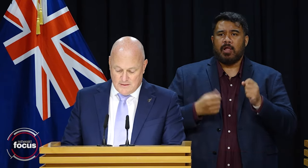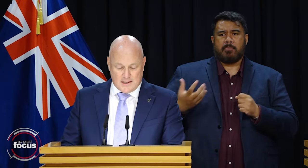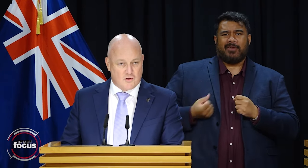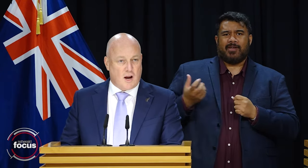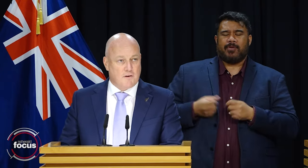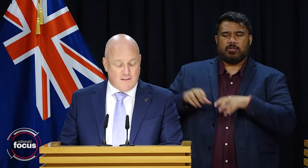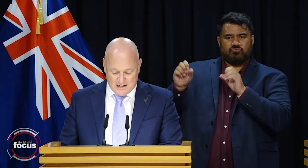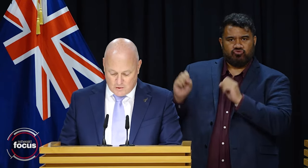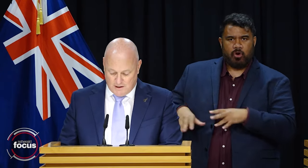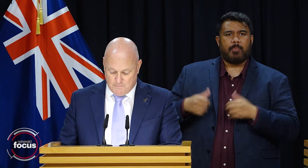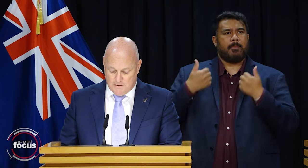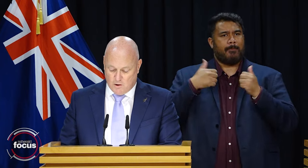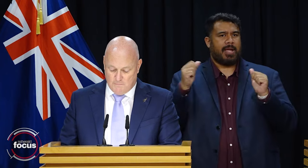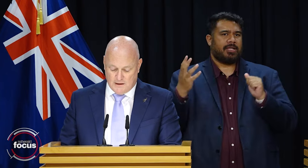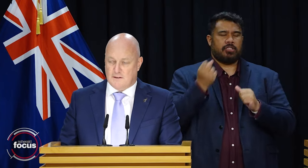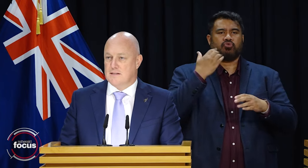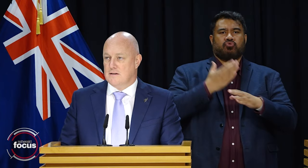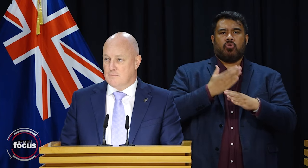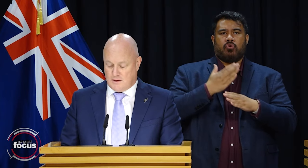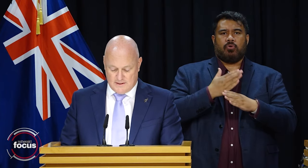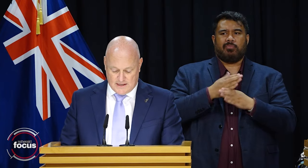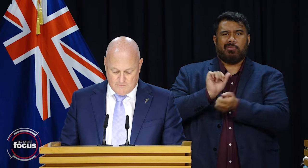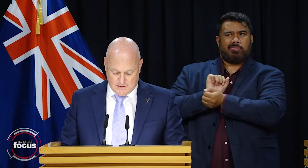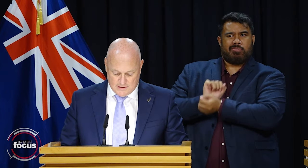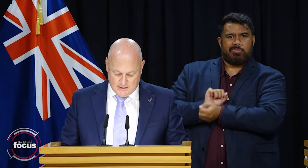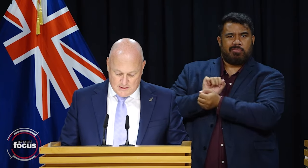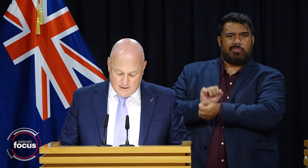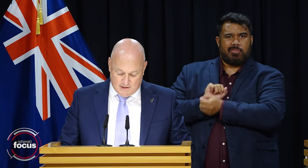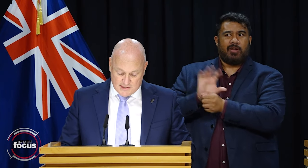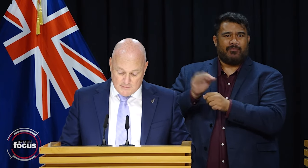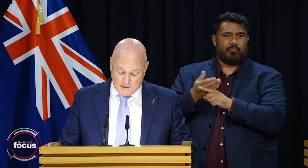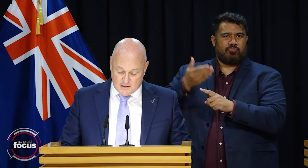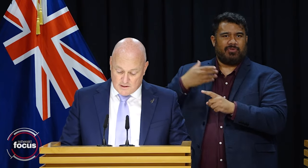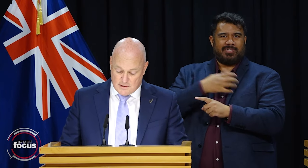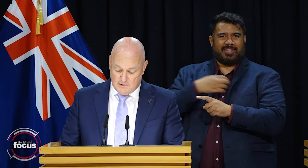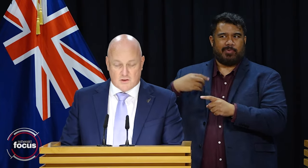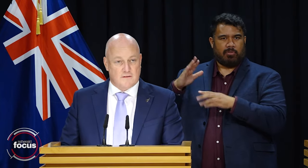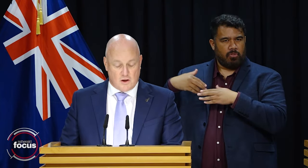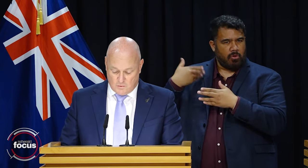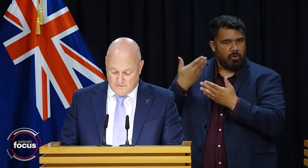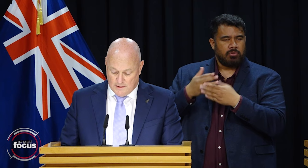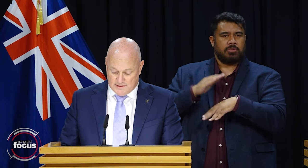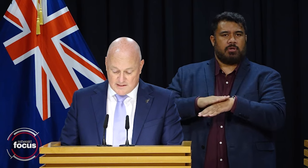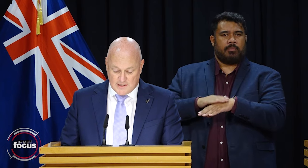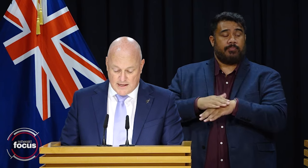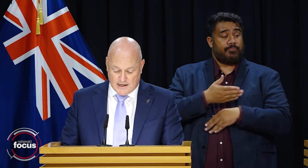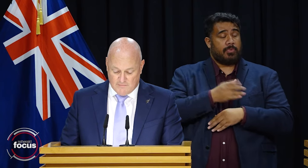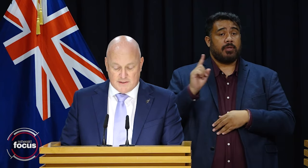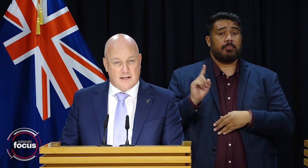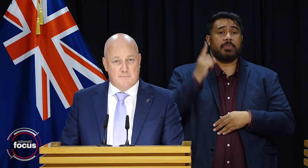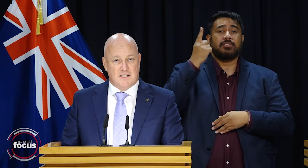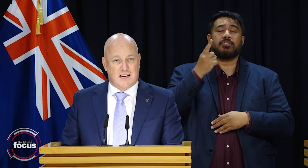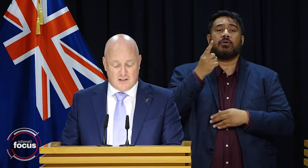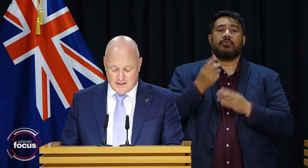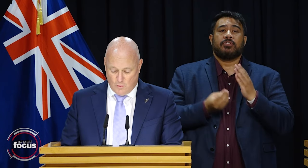that has trapped far too many people on benefits under the previous Government. Minister Upston has written to the Ministry of Social Development setting out our